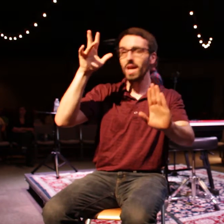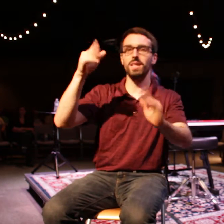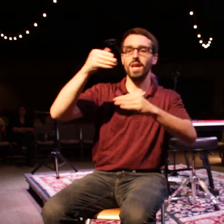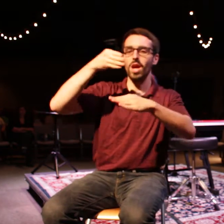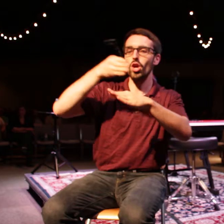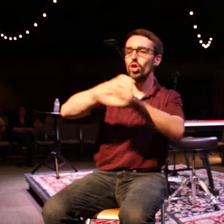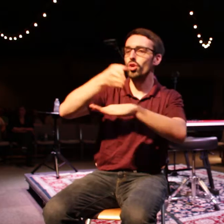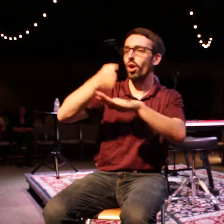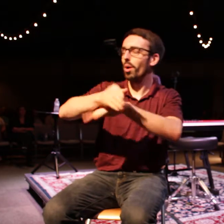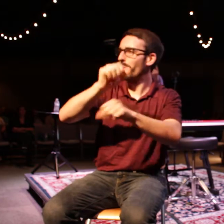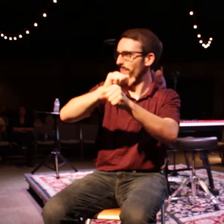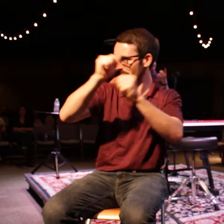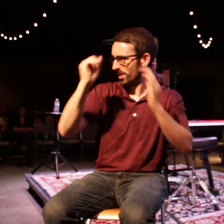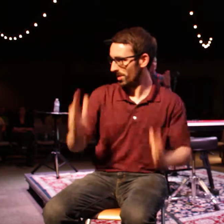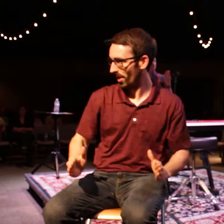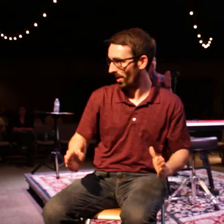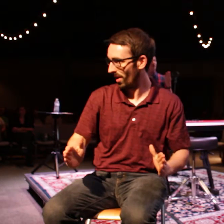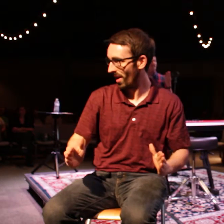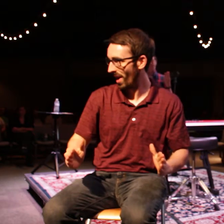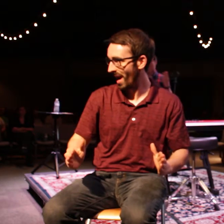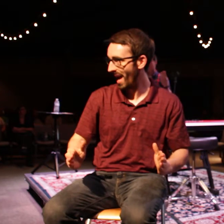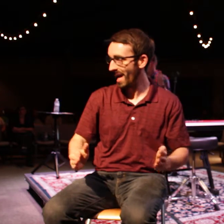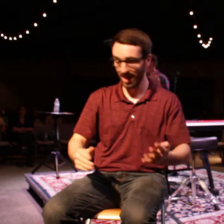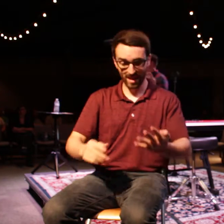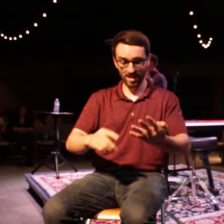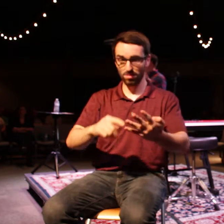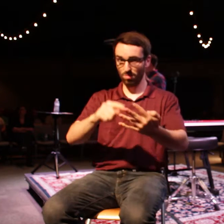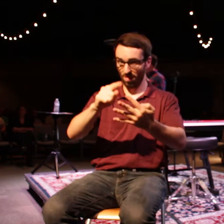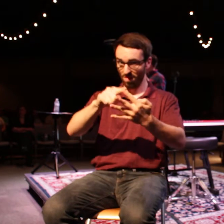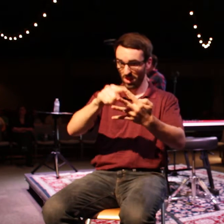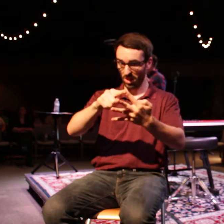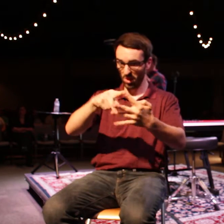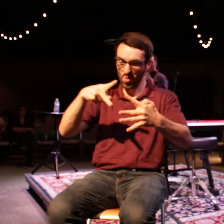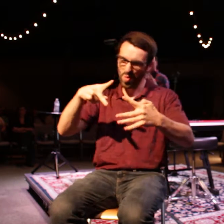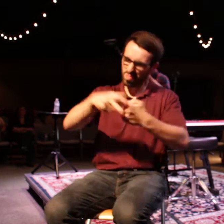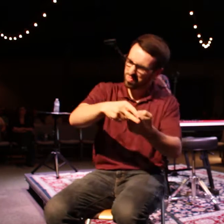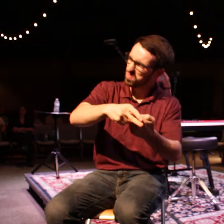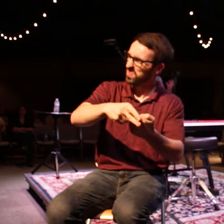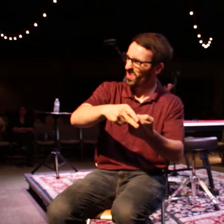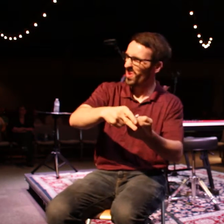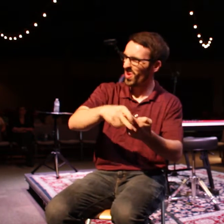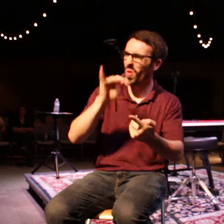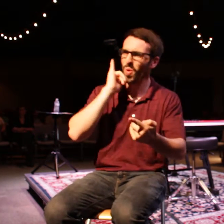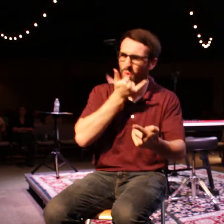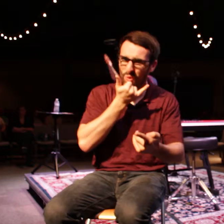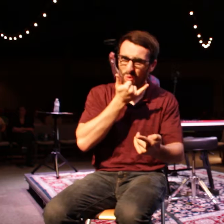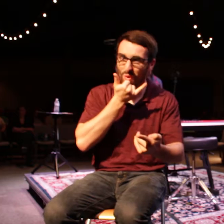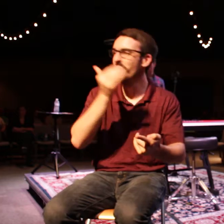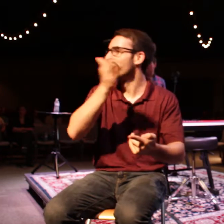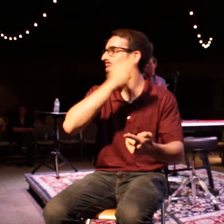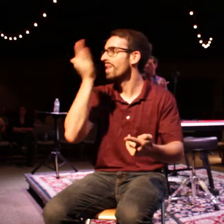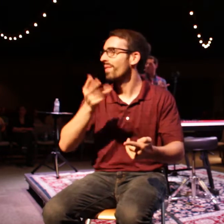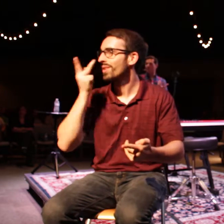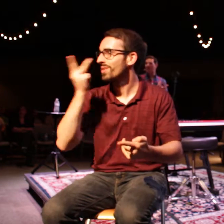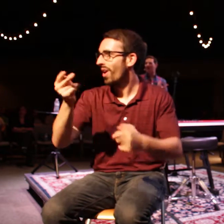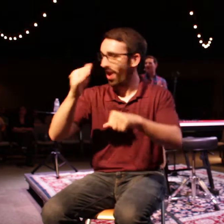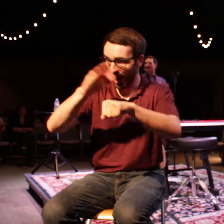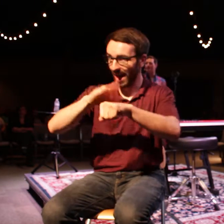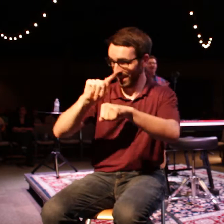he cut the tip of his index finger off in an accident. But you actually never saw that on the show because of the way he would hold the pallet. You could